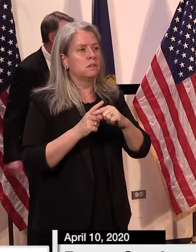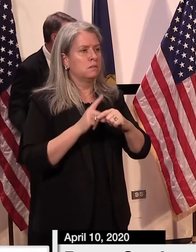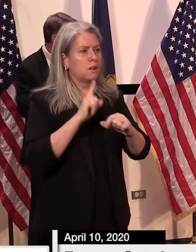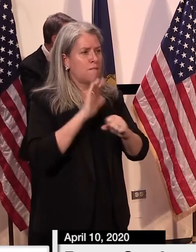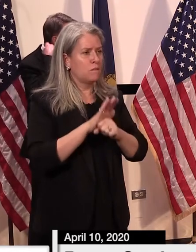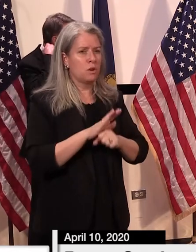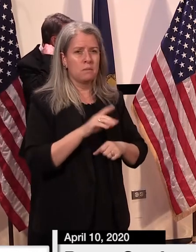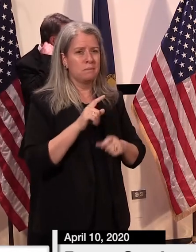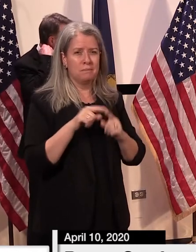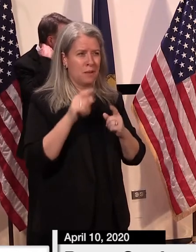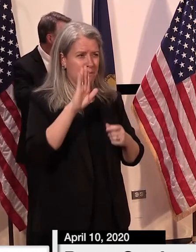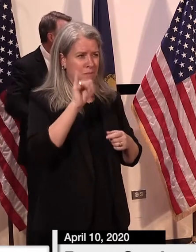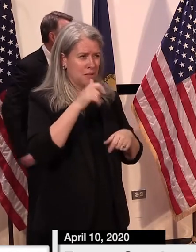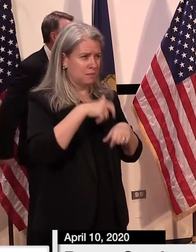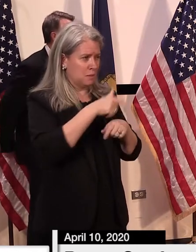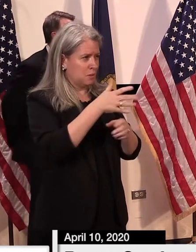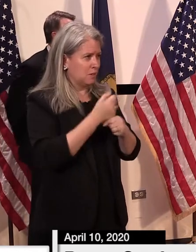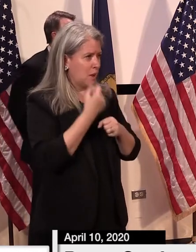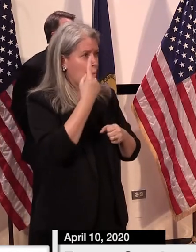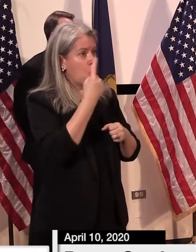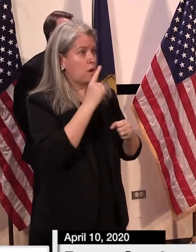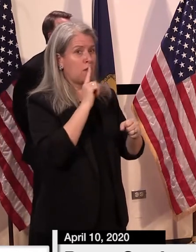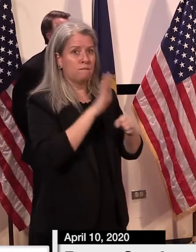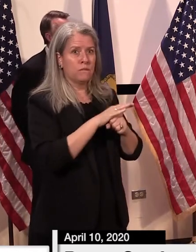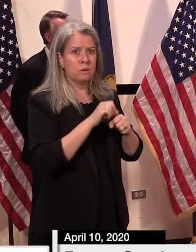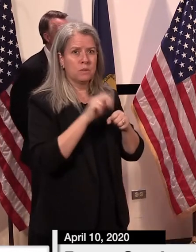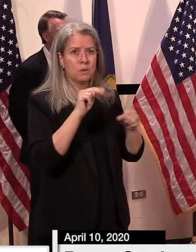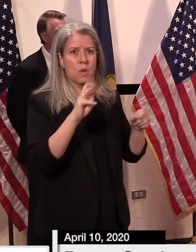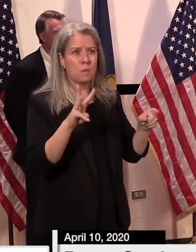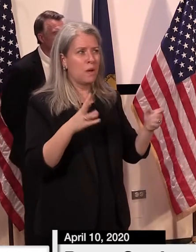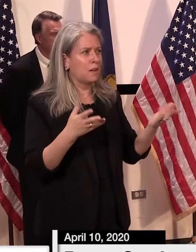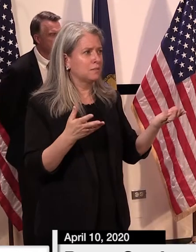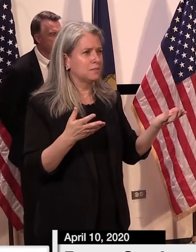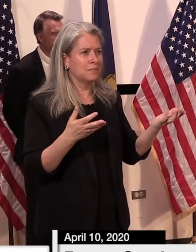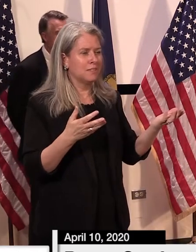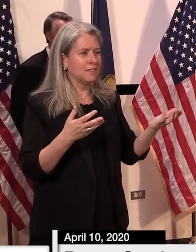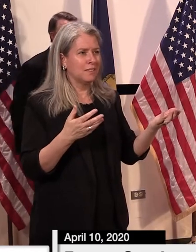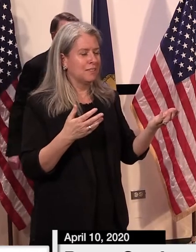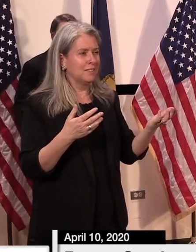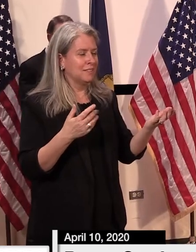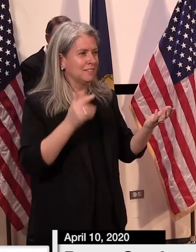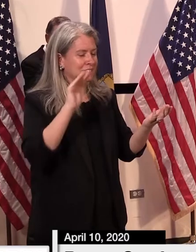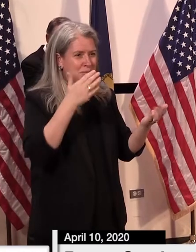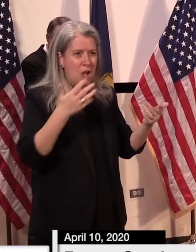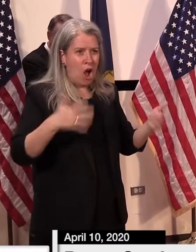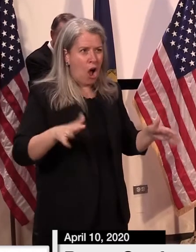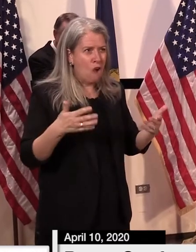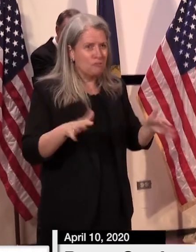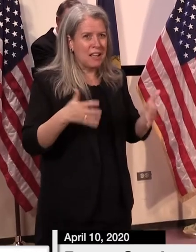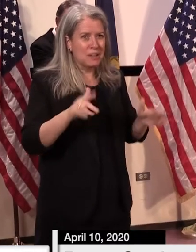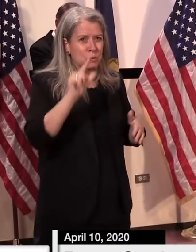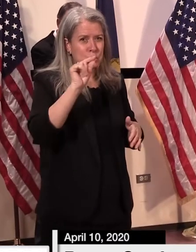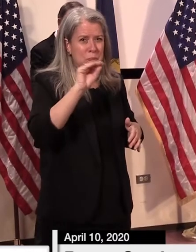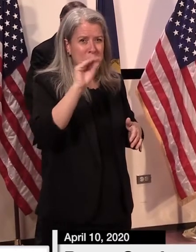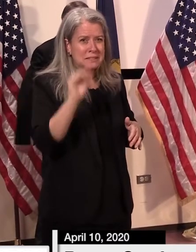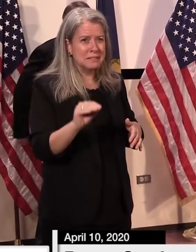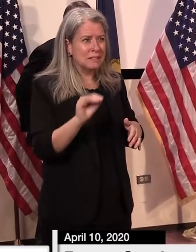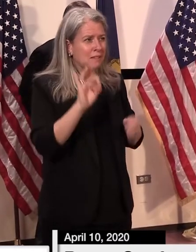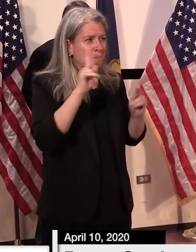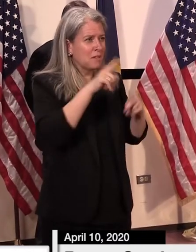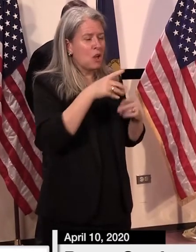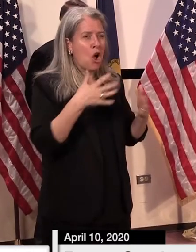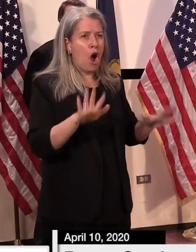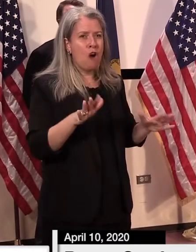case that northwest looks like based on uh test results so far 20 of the inmate population